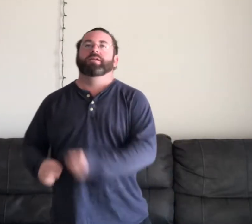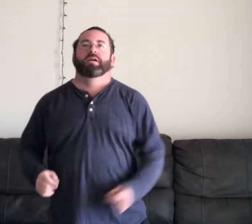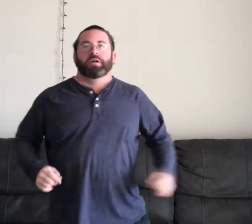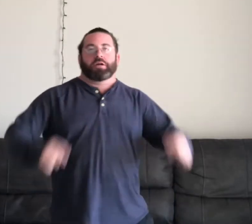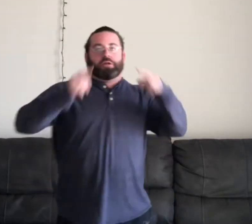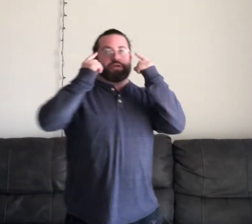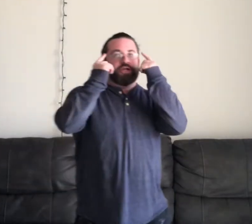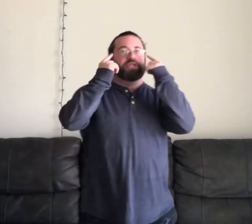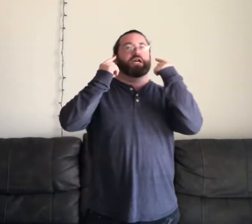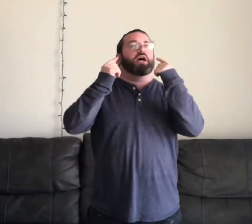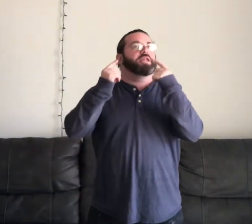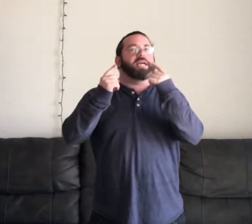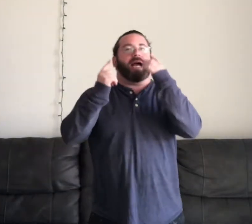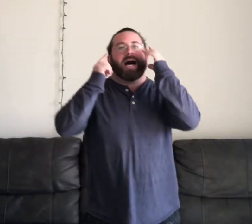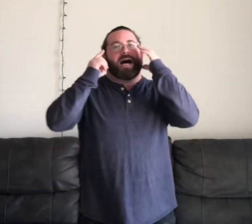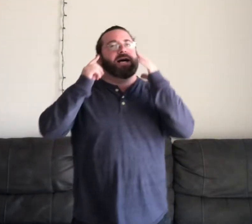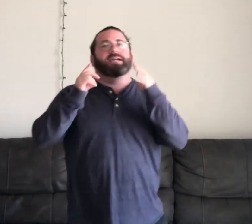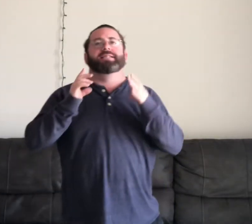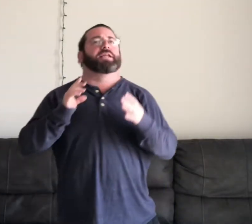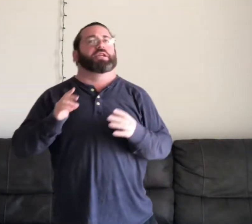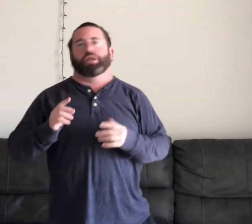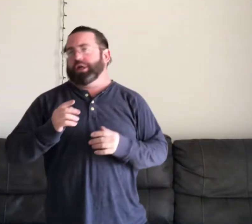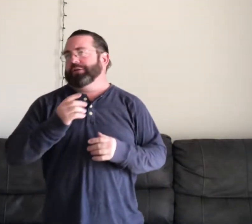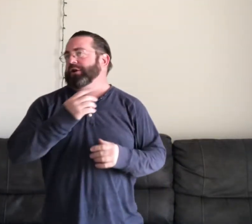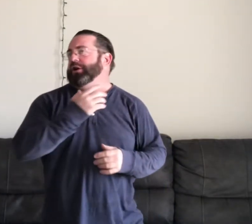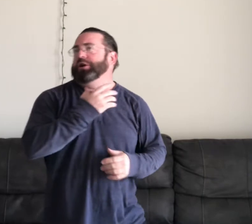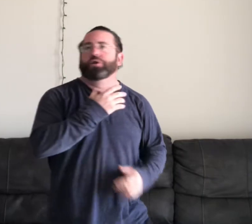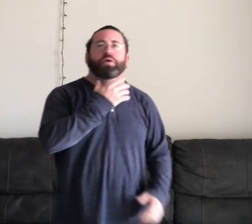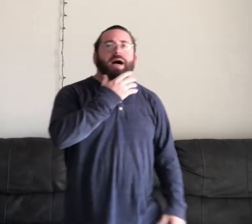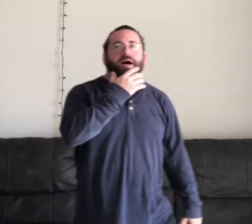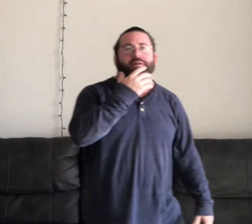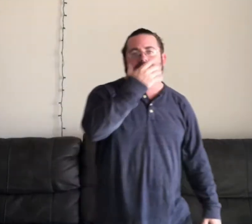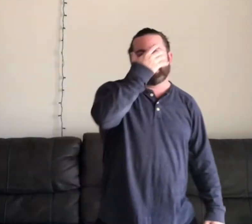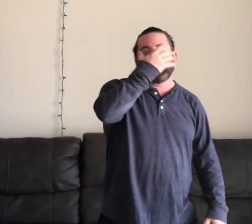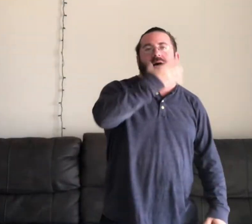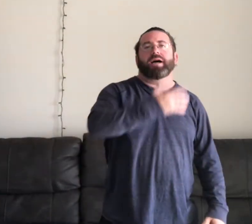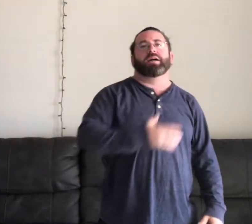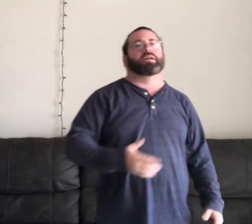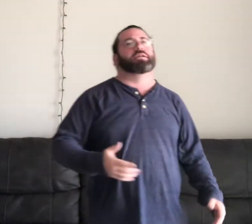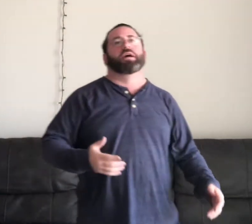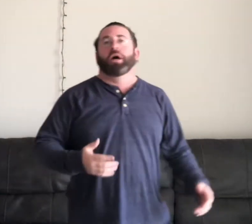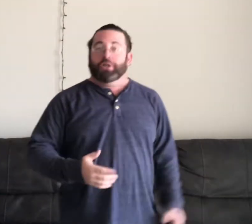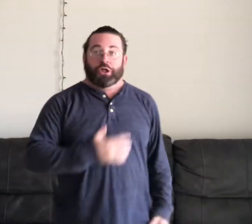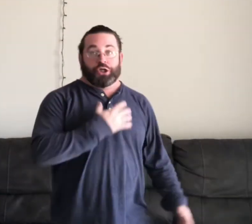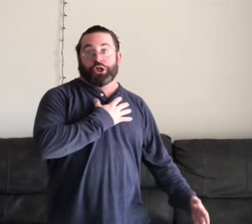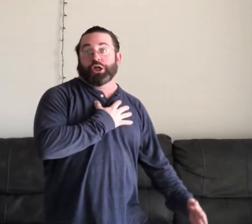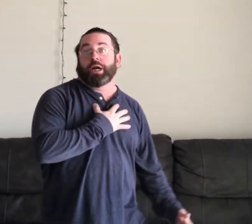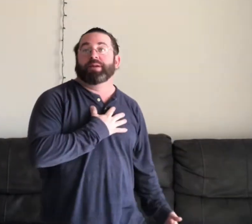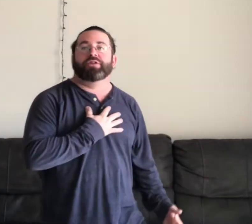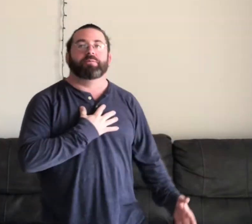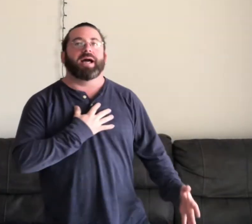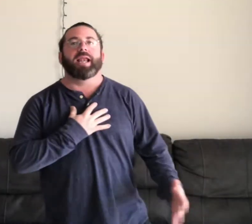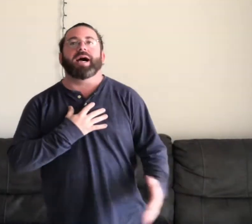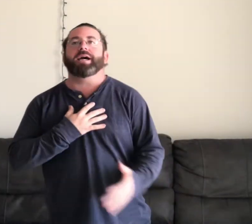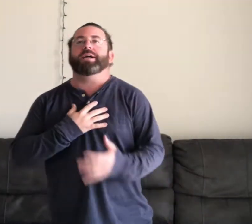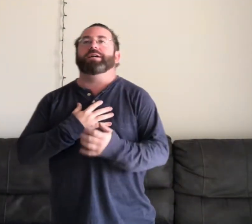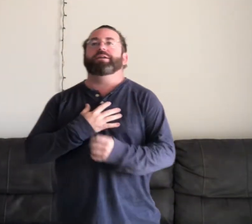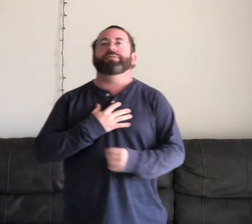These are the eyes that never knew how to smile when they came into my life.